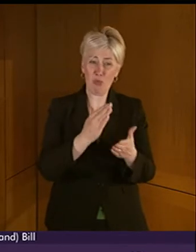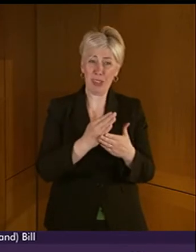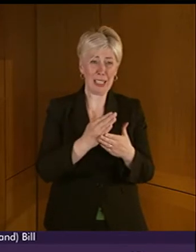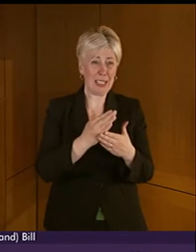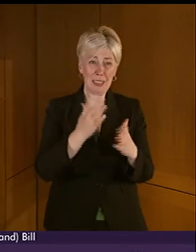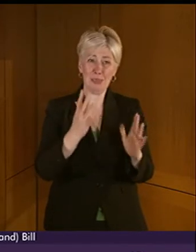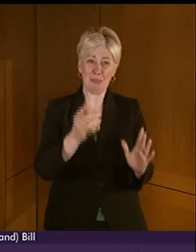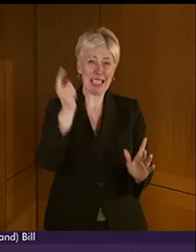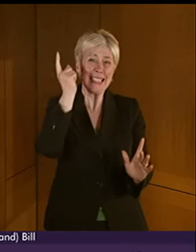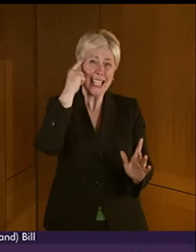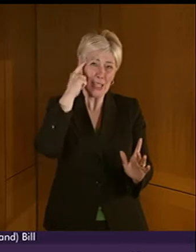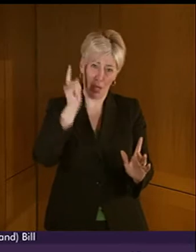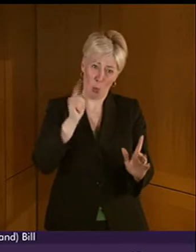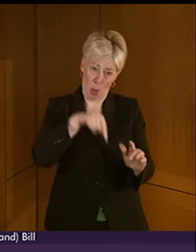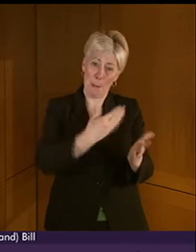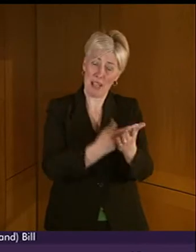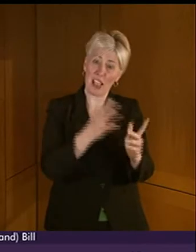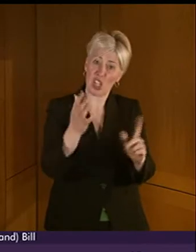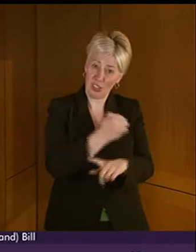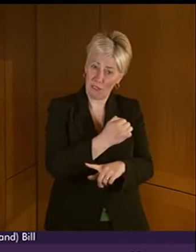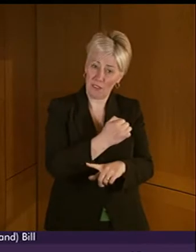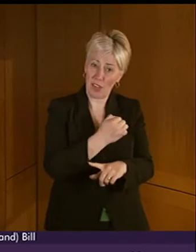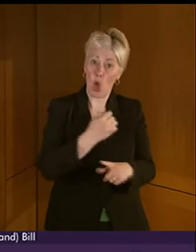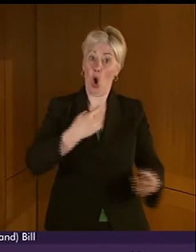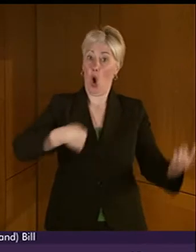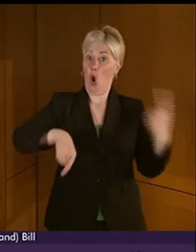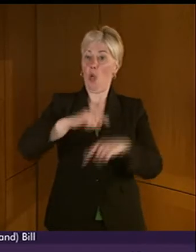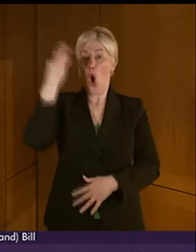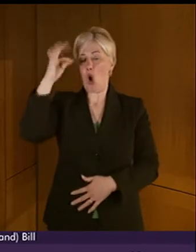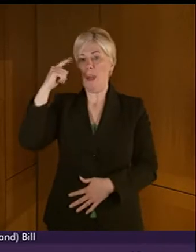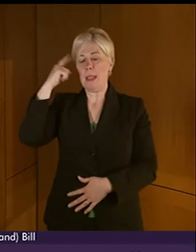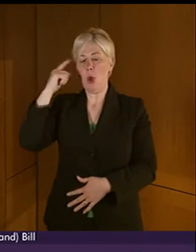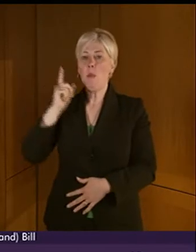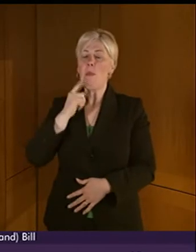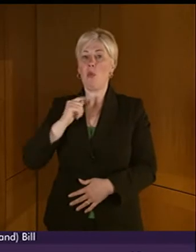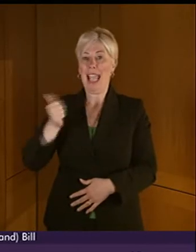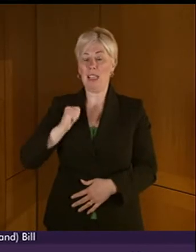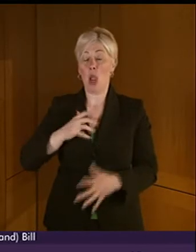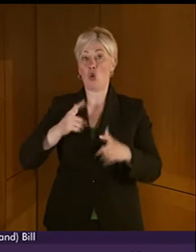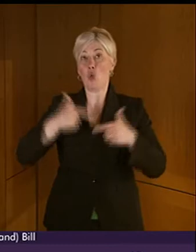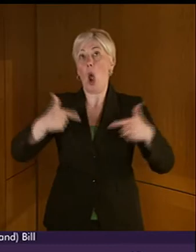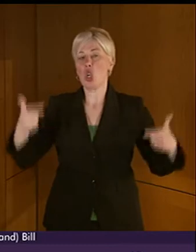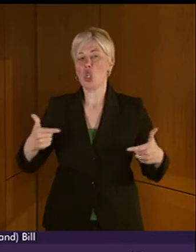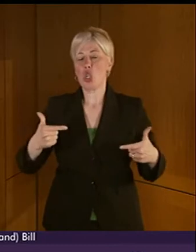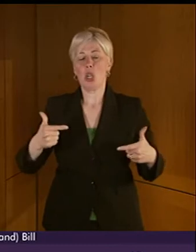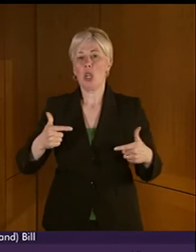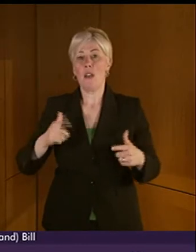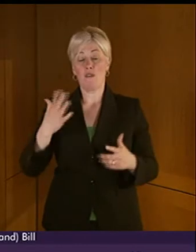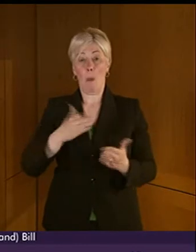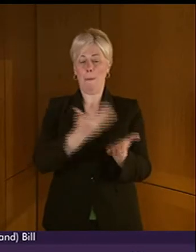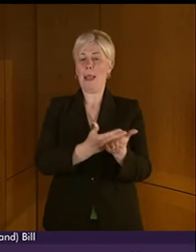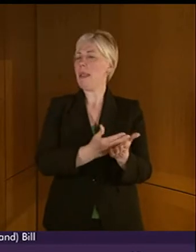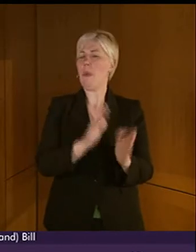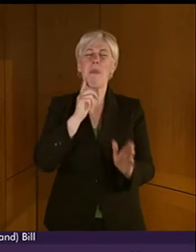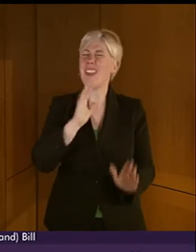this bill will achieve. We were concerned as a committee that it may raise expectations unduly. I think that concern was put to rest fairly early on.